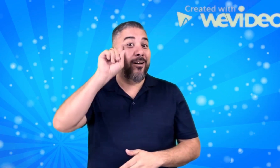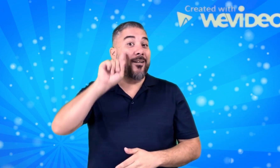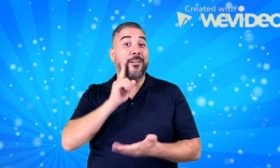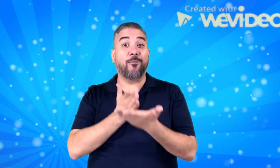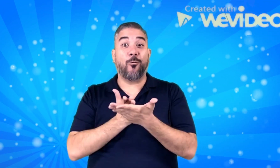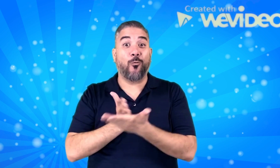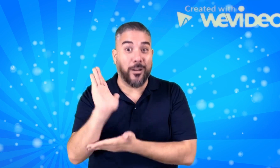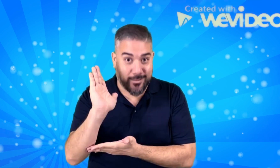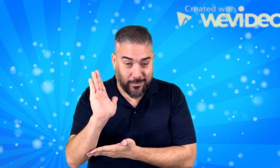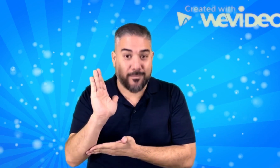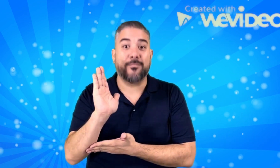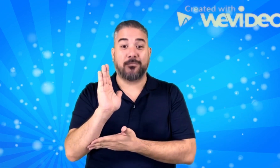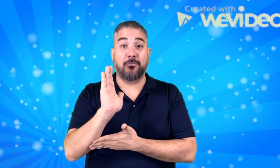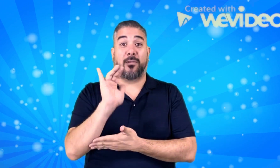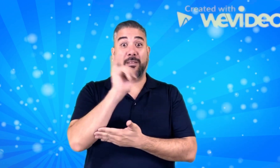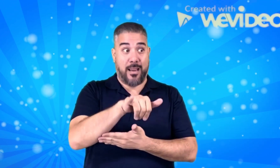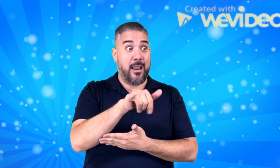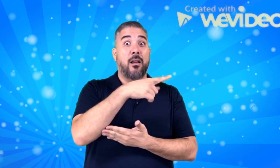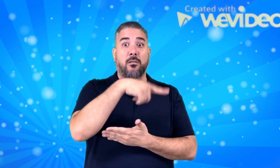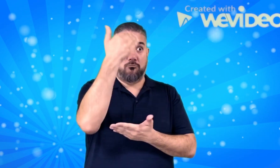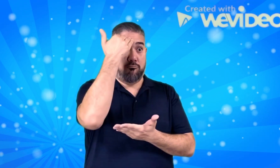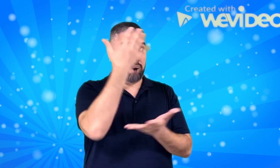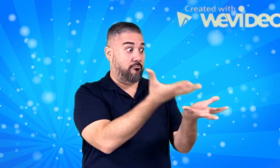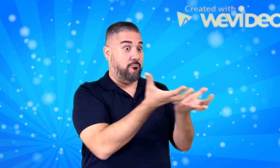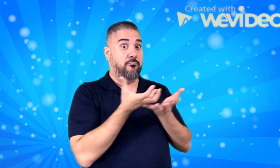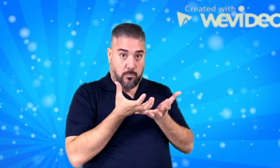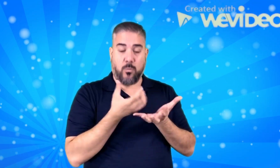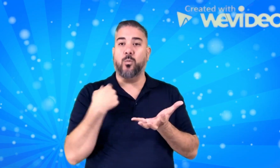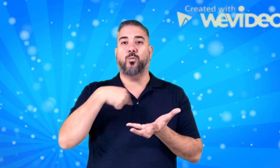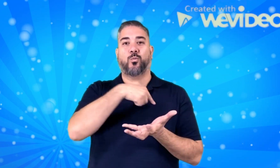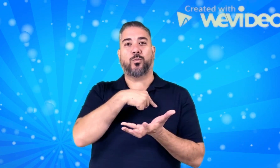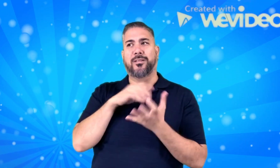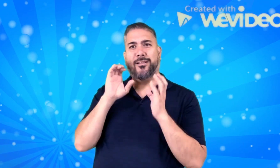With this information, we will be able to educate our hearing community.